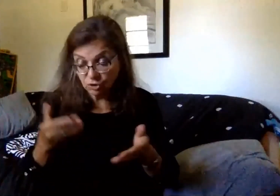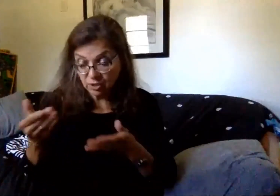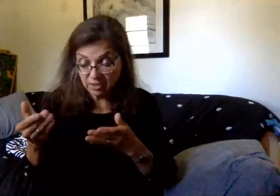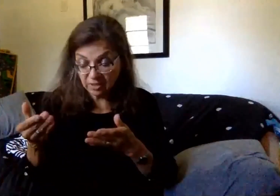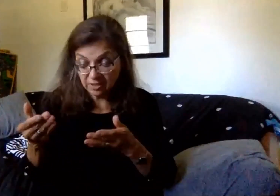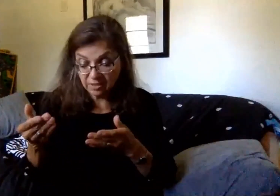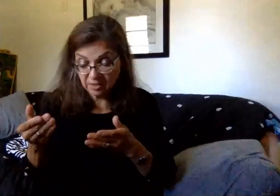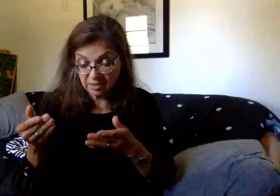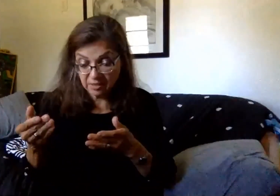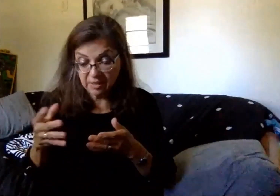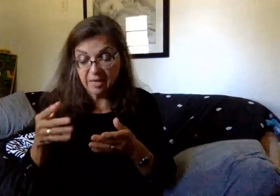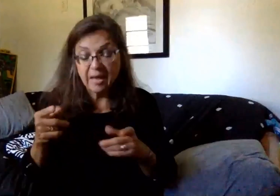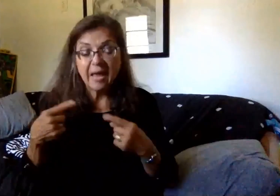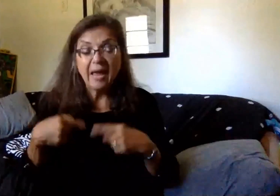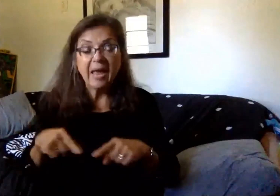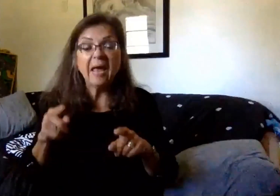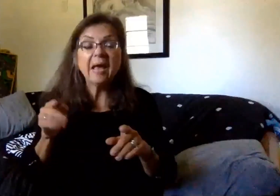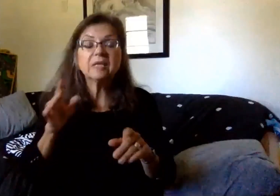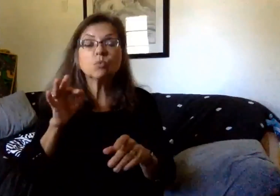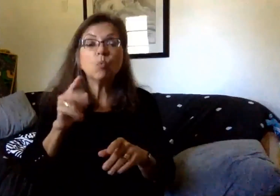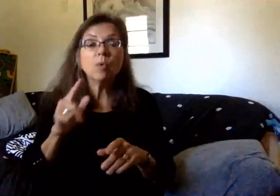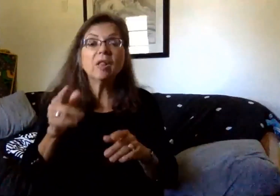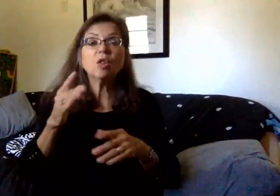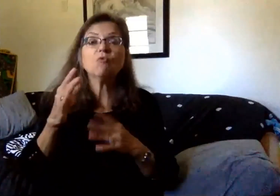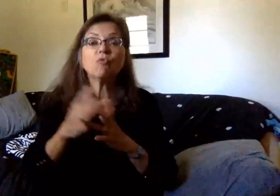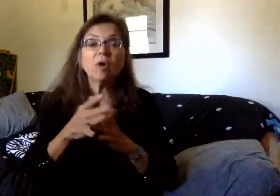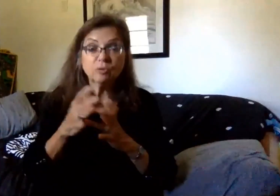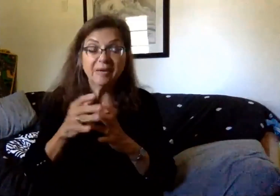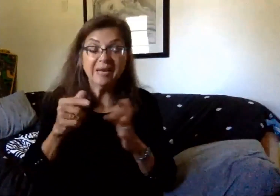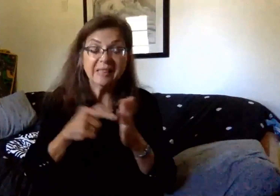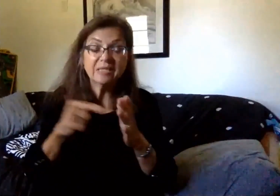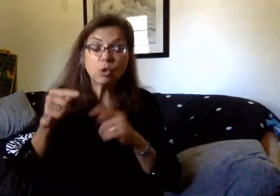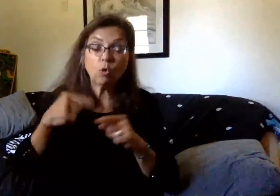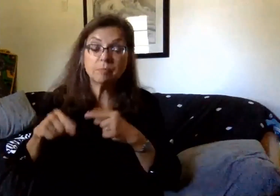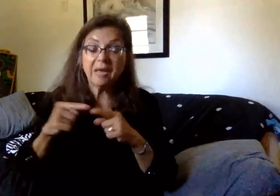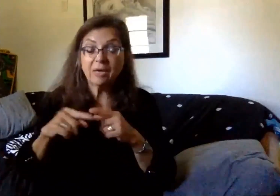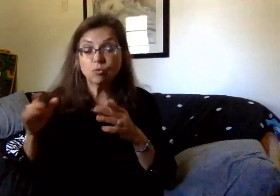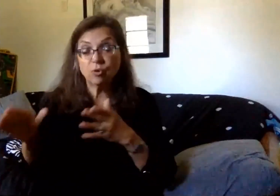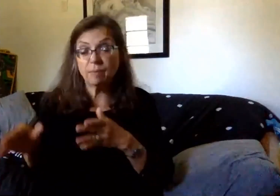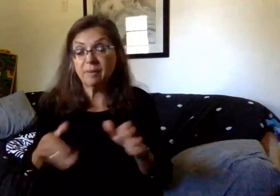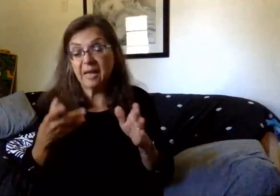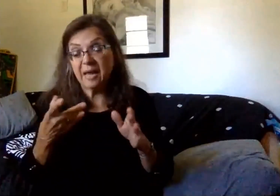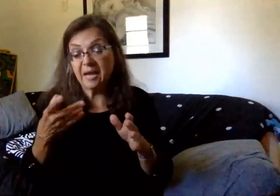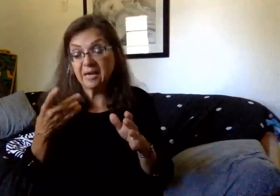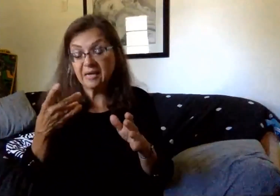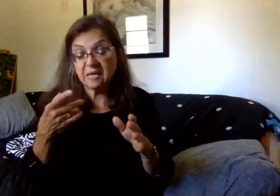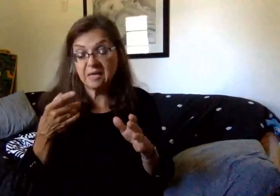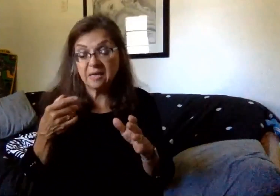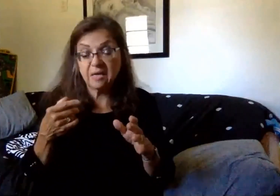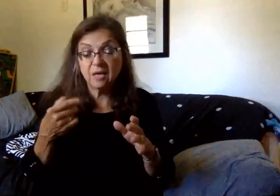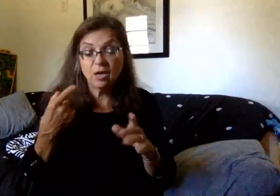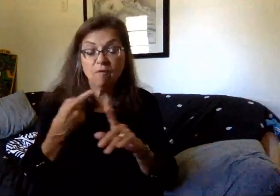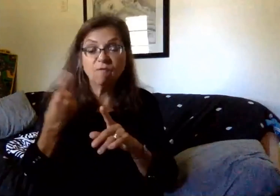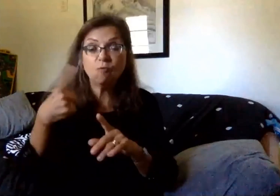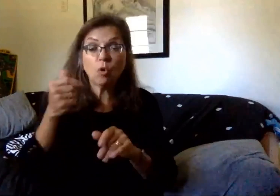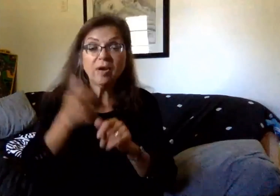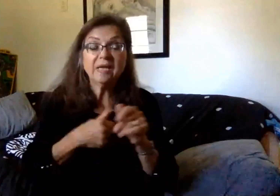our freshmen students. Again, this goes back to the plan of deployment that will be released from each building.